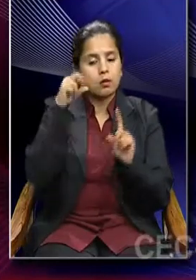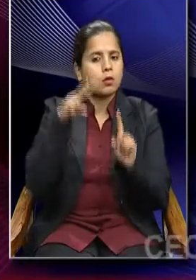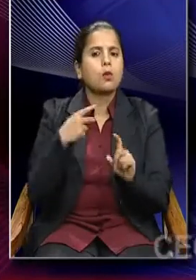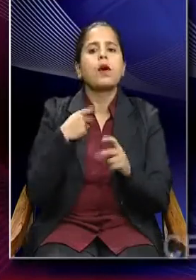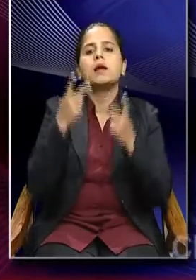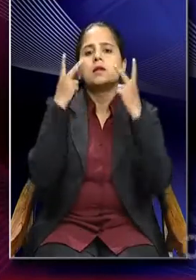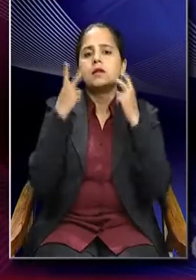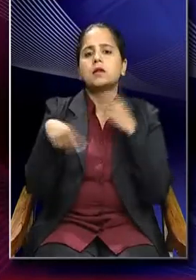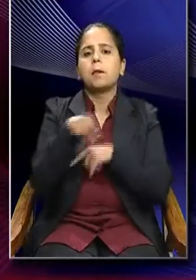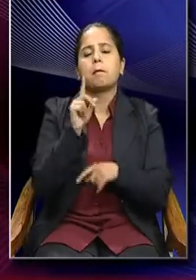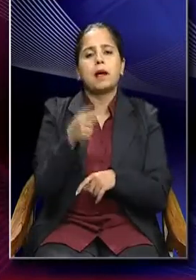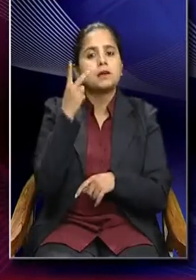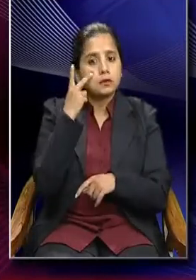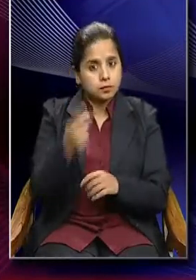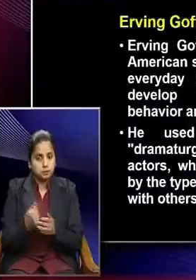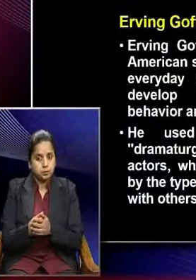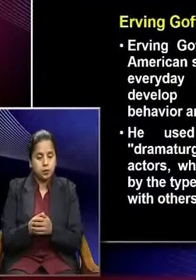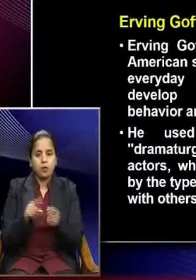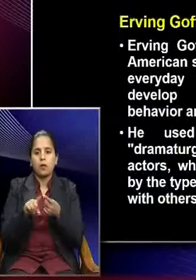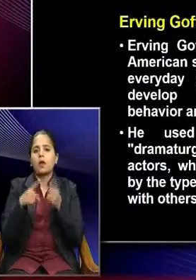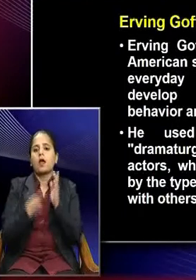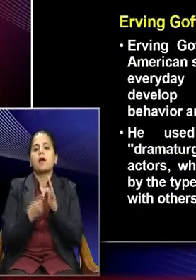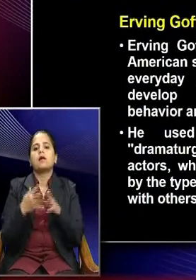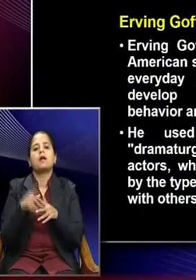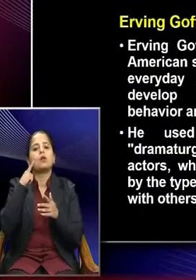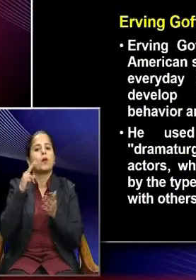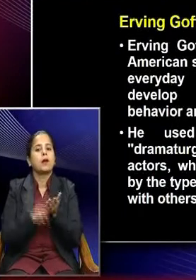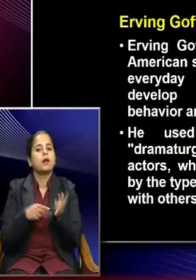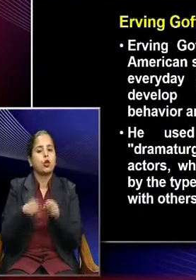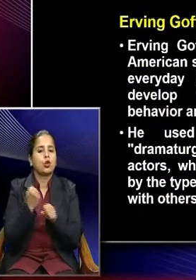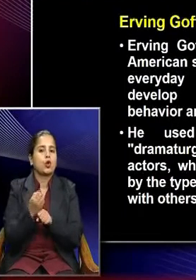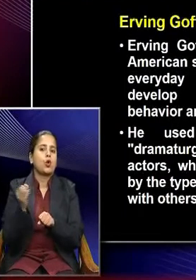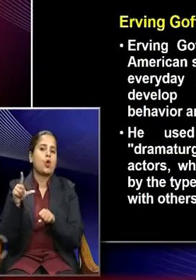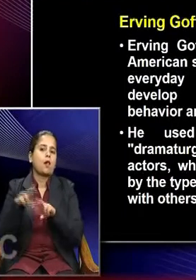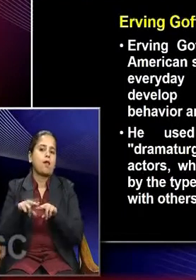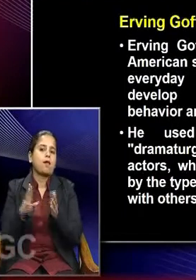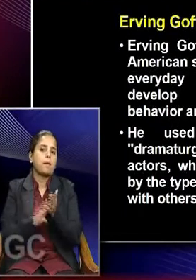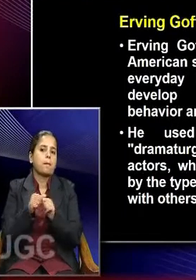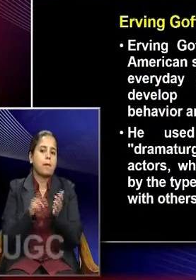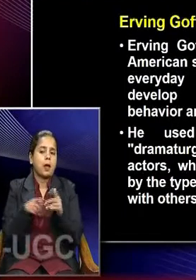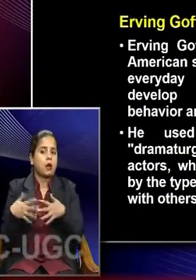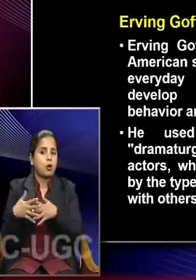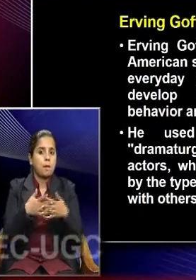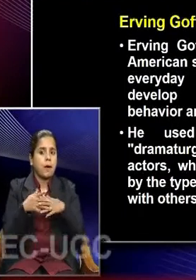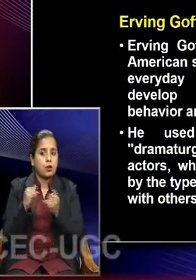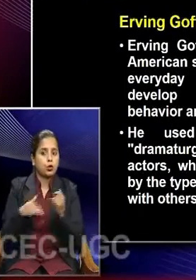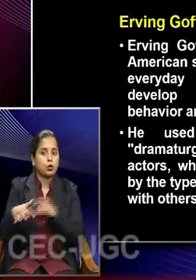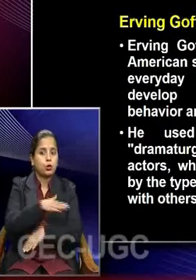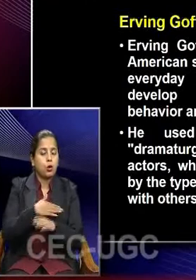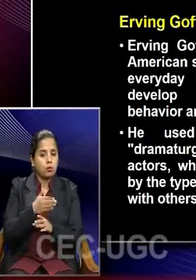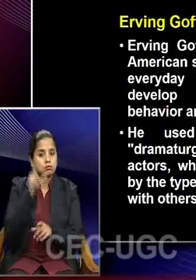we need to look into is Erwin Goffman's. Erwin Goffman was an American sociologist